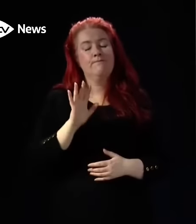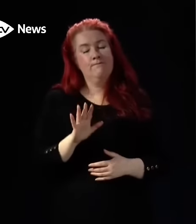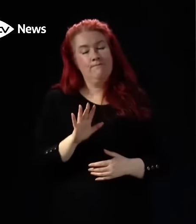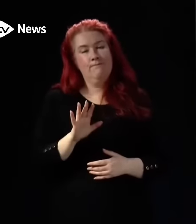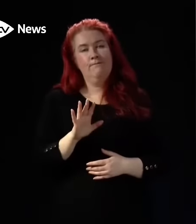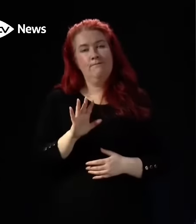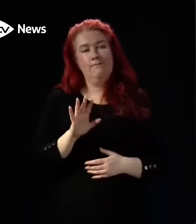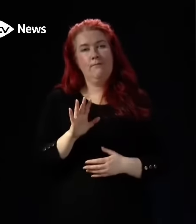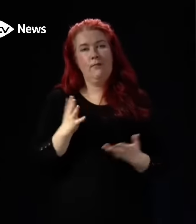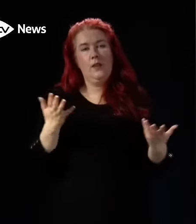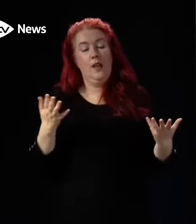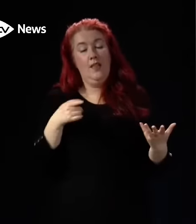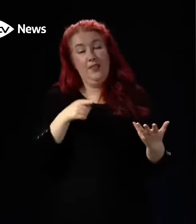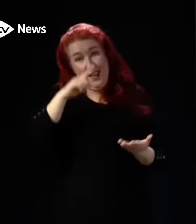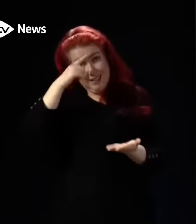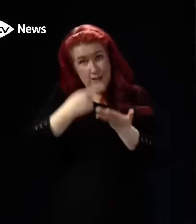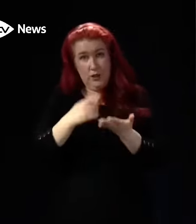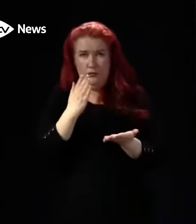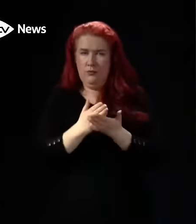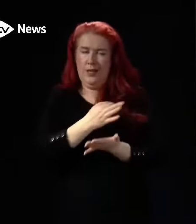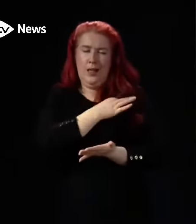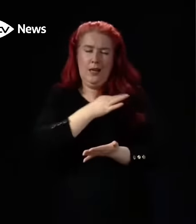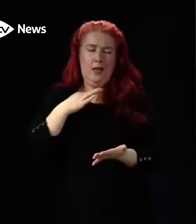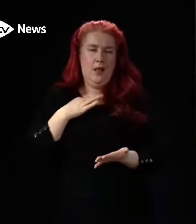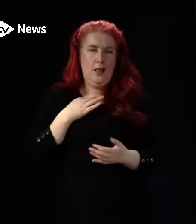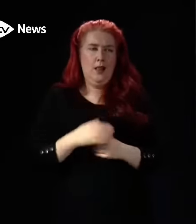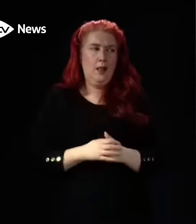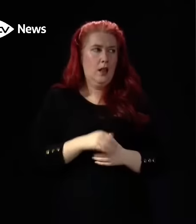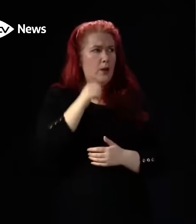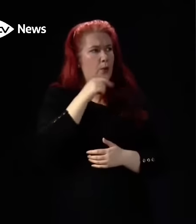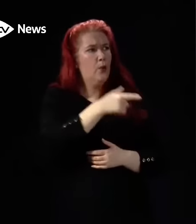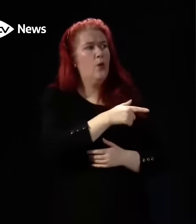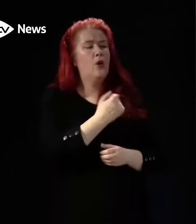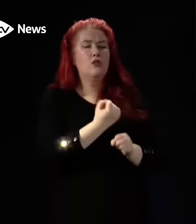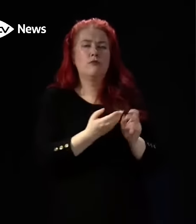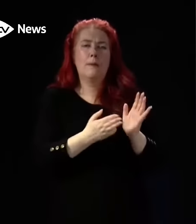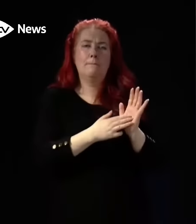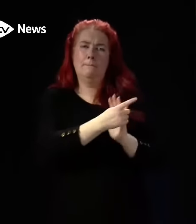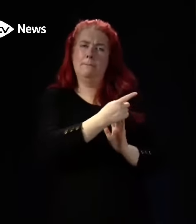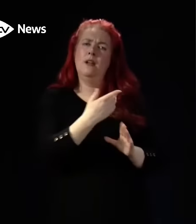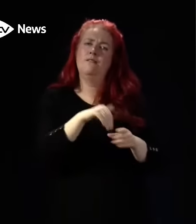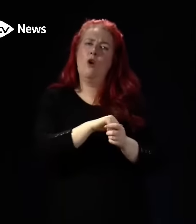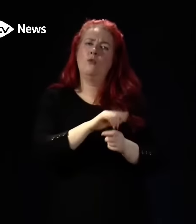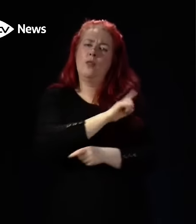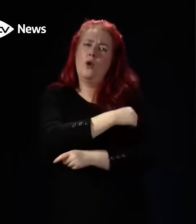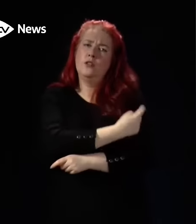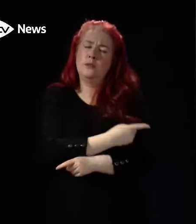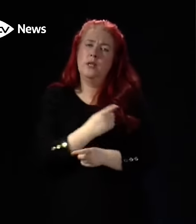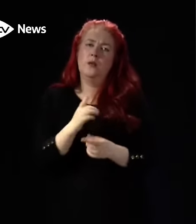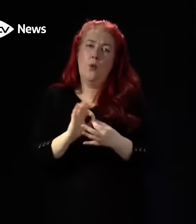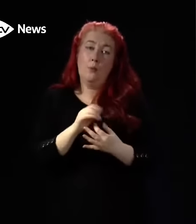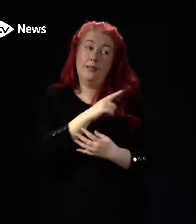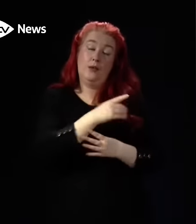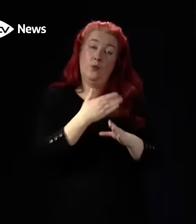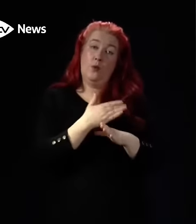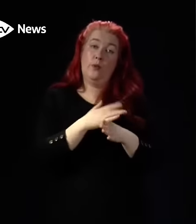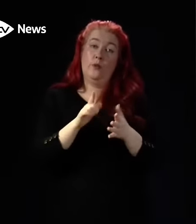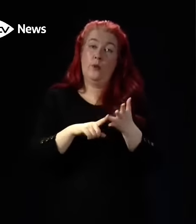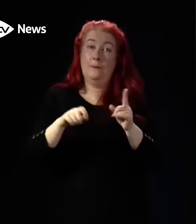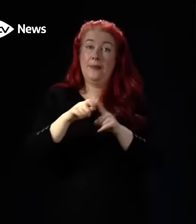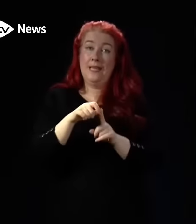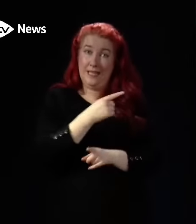clinical decisions. And Graham is very involved with hospital at home and is a geriatrician, so I'll ask him to